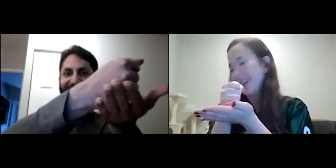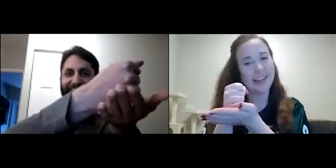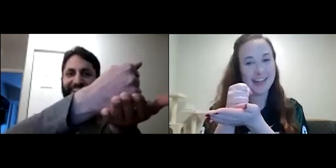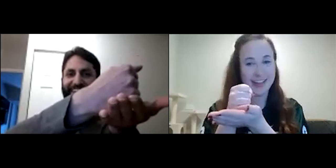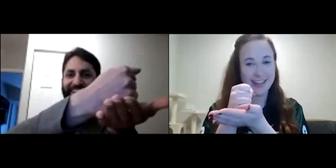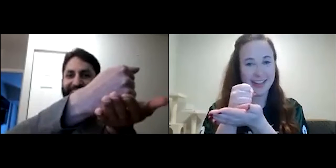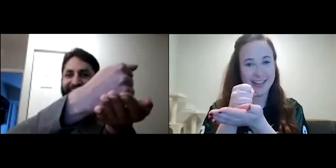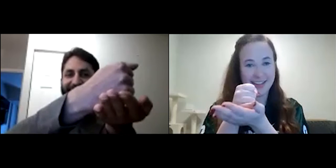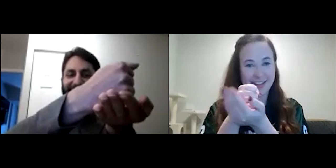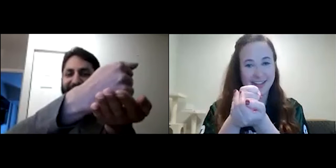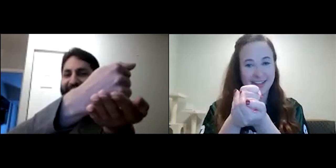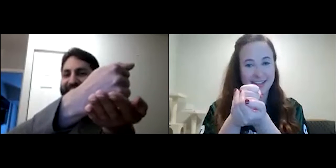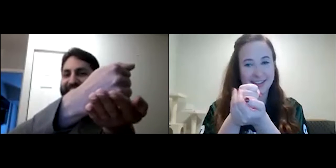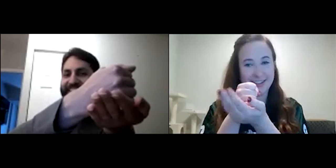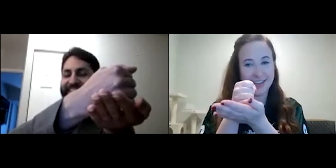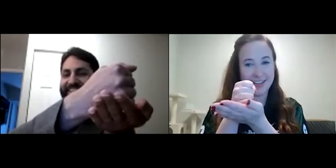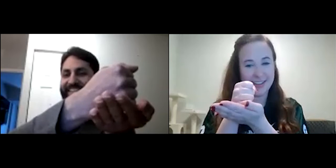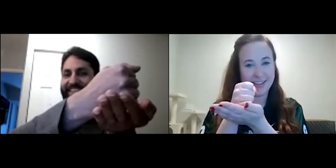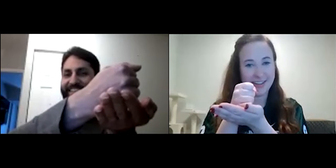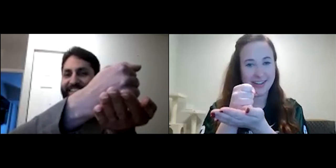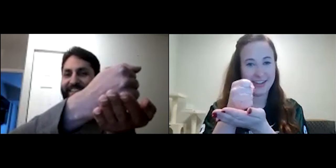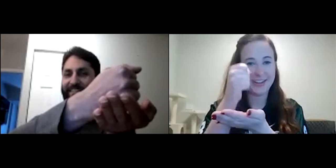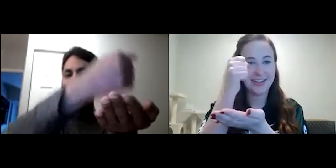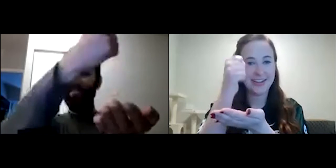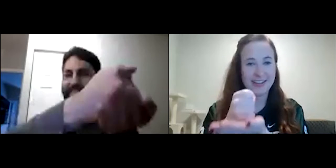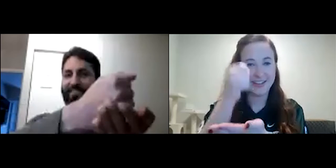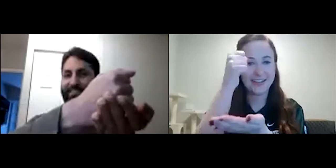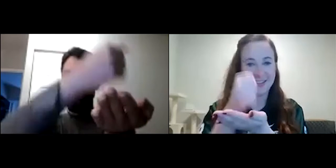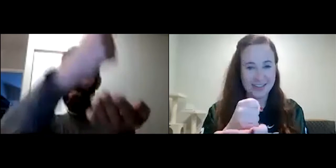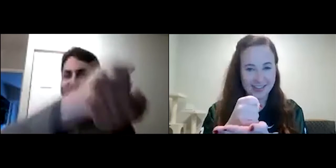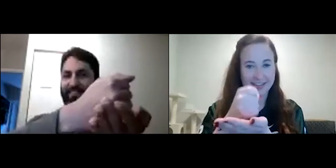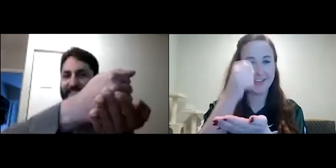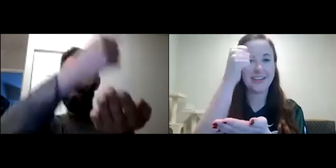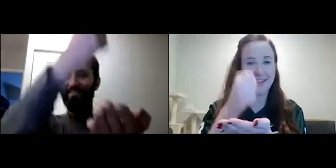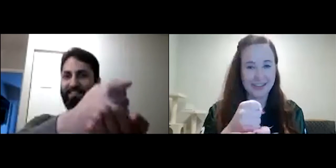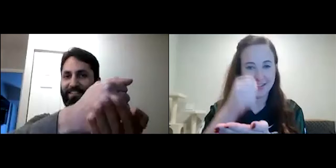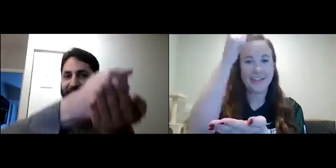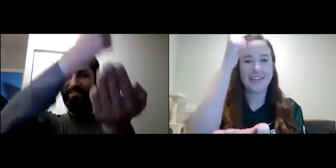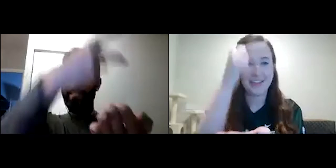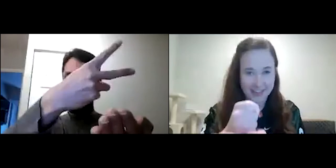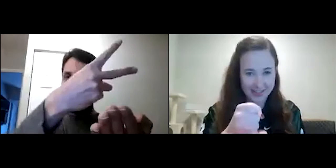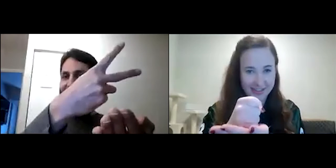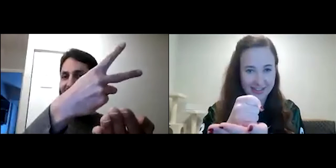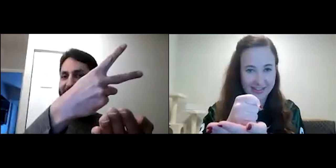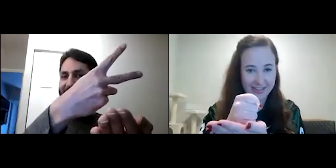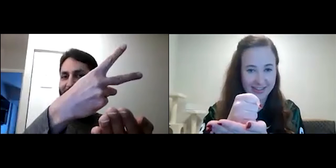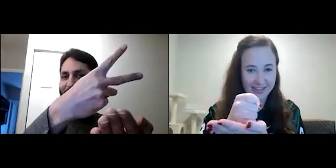All right. Ready and one, two, three, shoot.